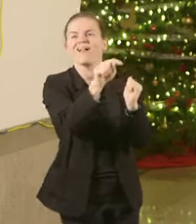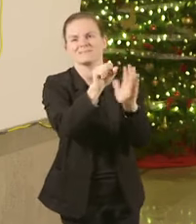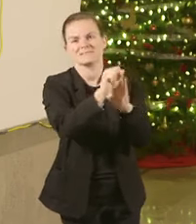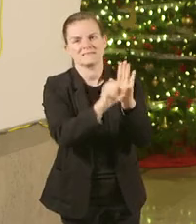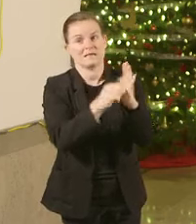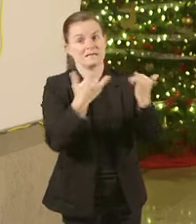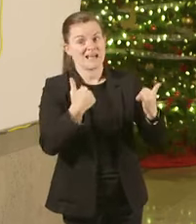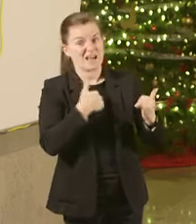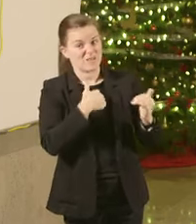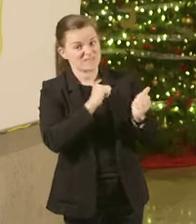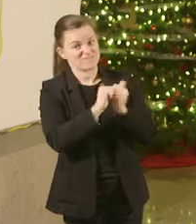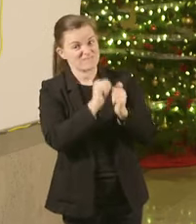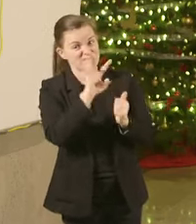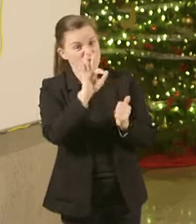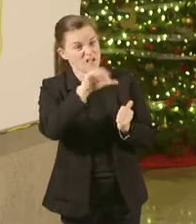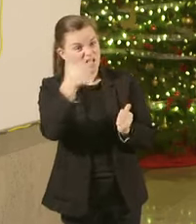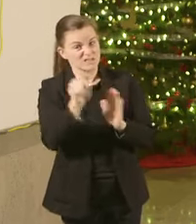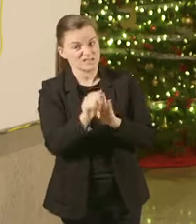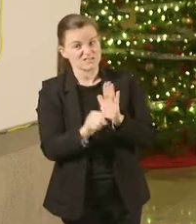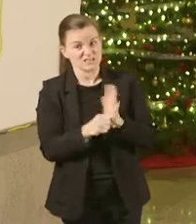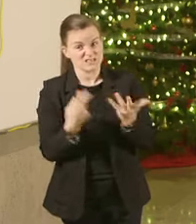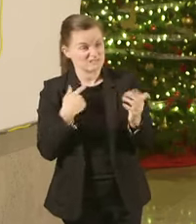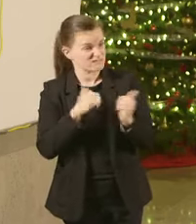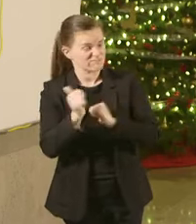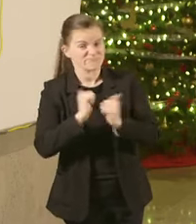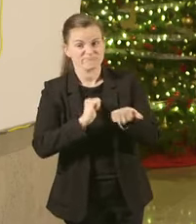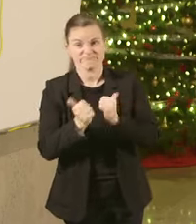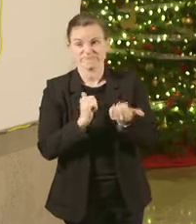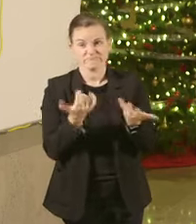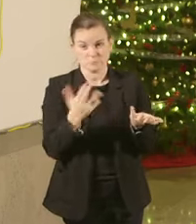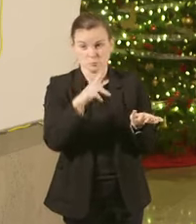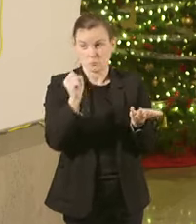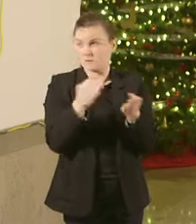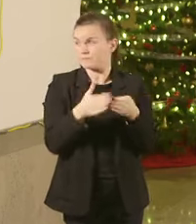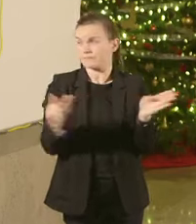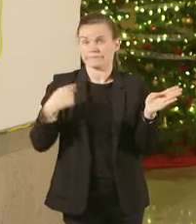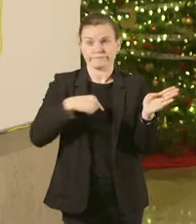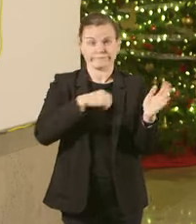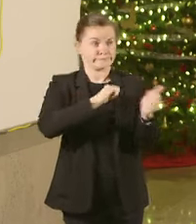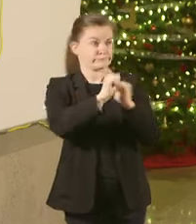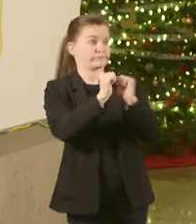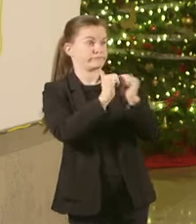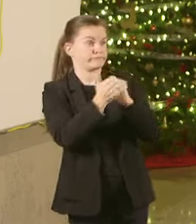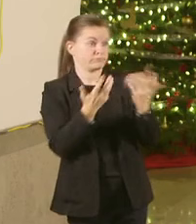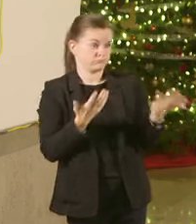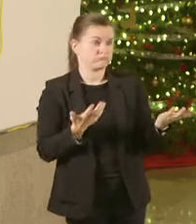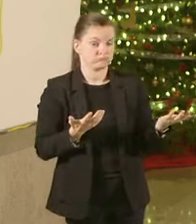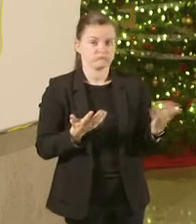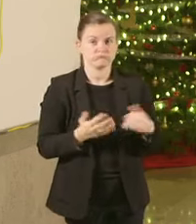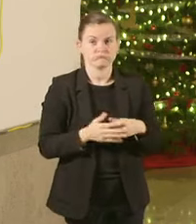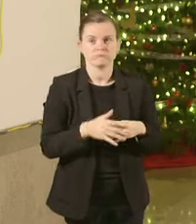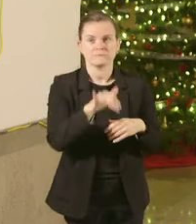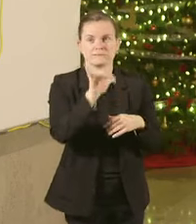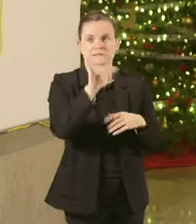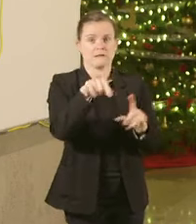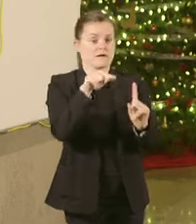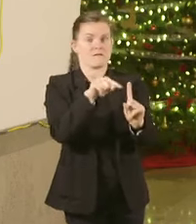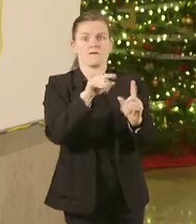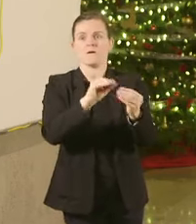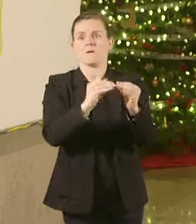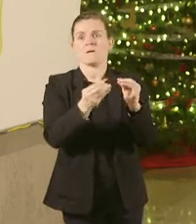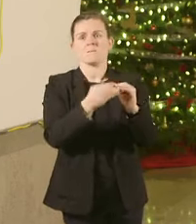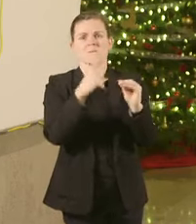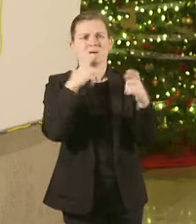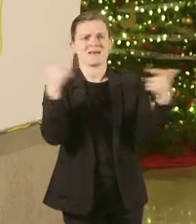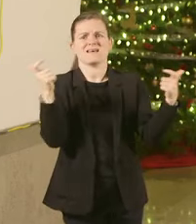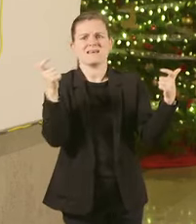states plus the District of Columbia now for this important staff Bringing this new scale into play is going to really help us look at that And they're going to be looking from